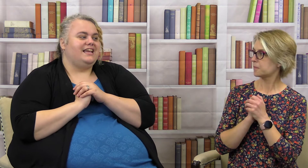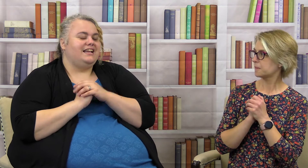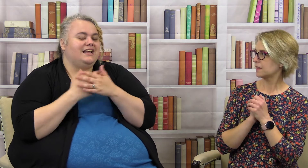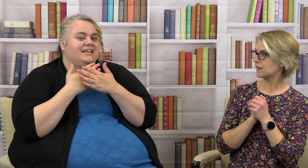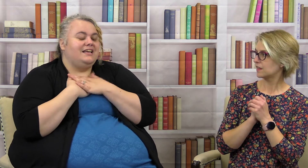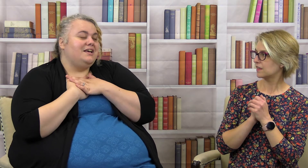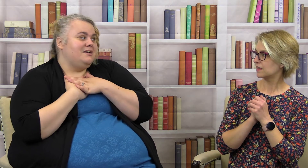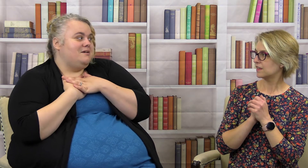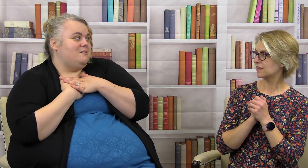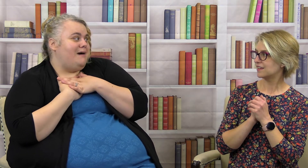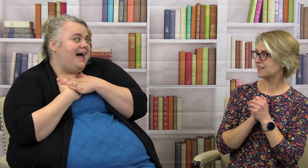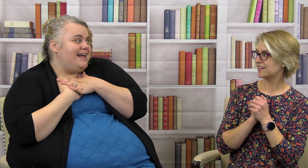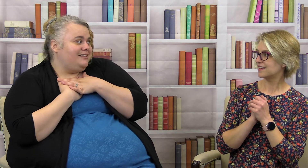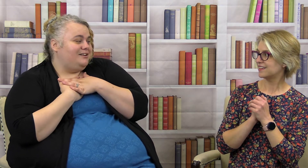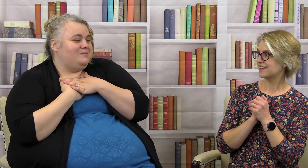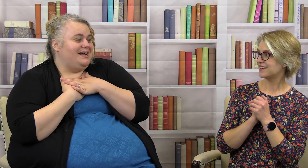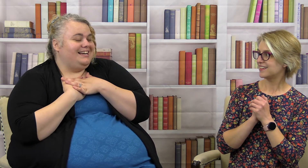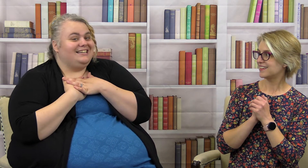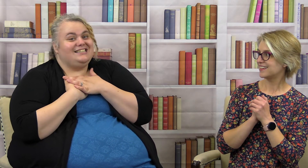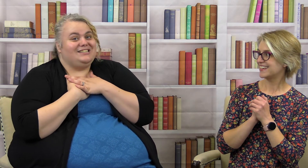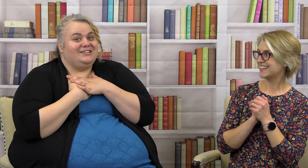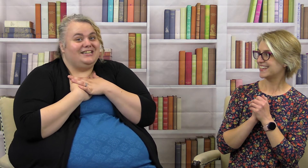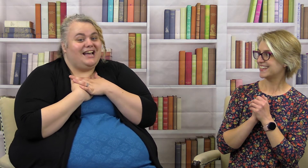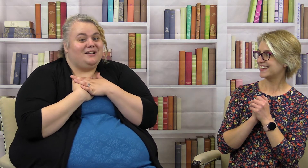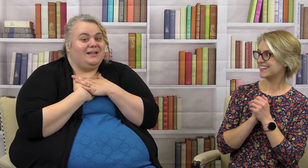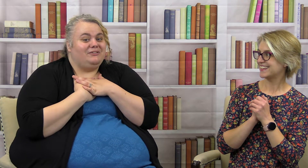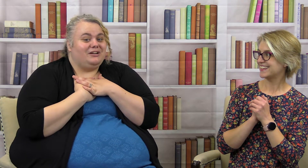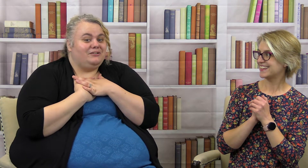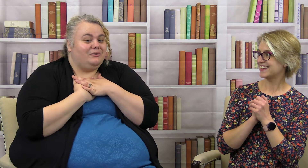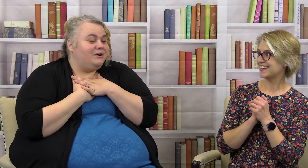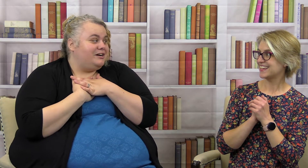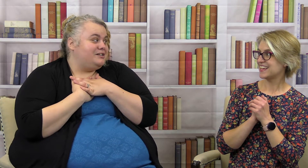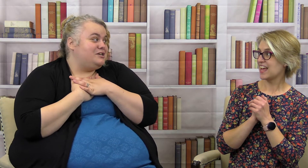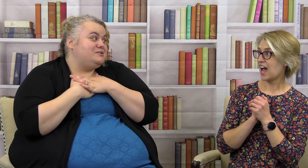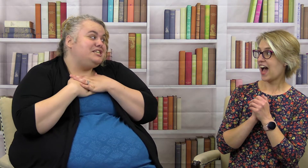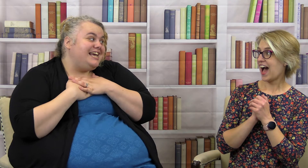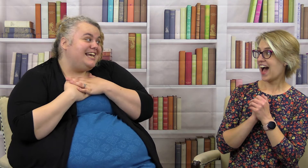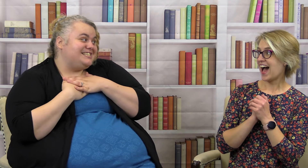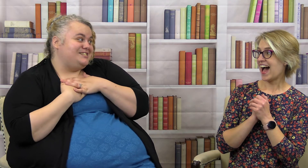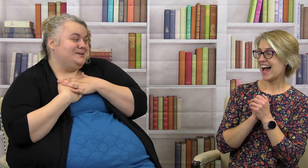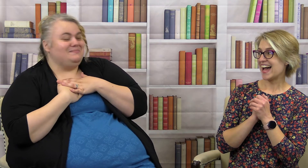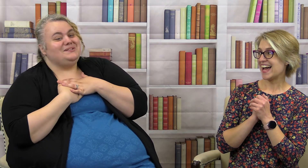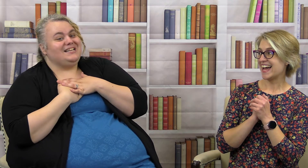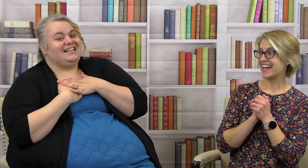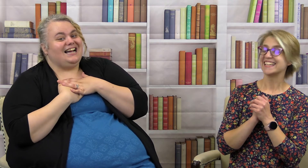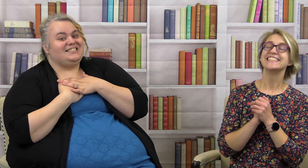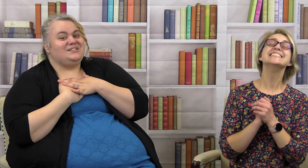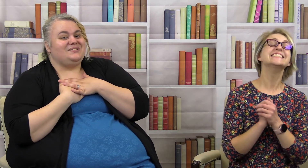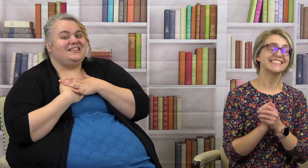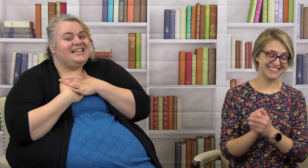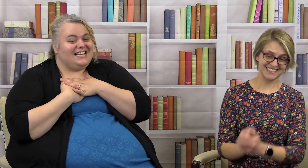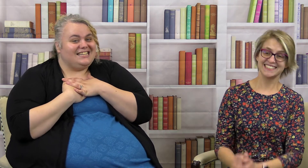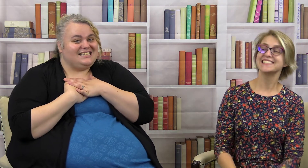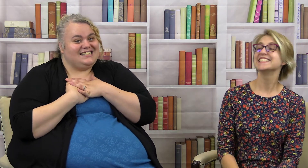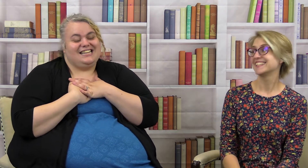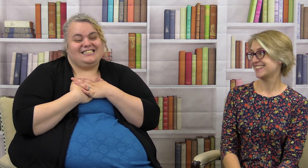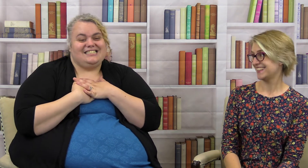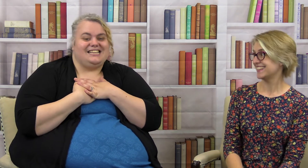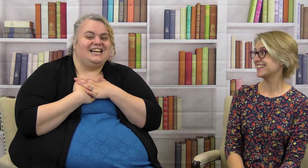my little one is learning how to play recorder so she is doing music class so this is the sign